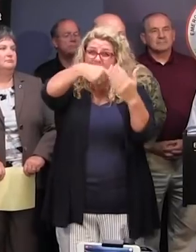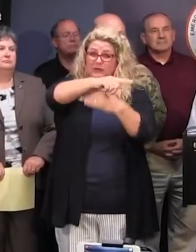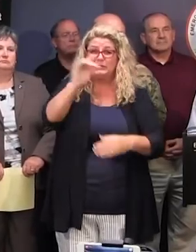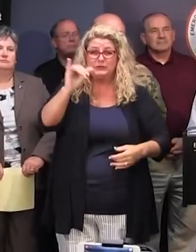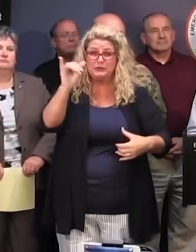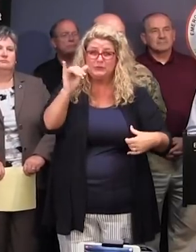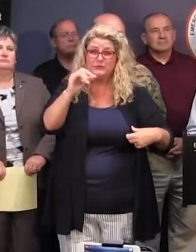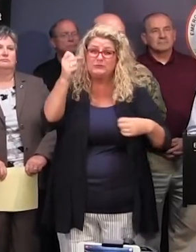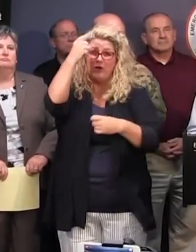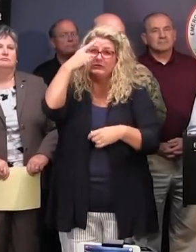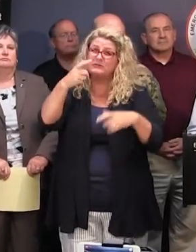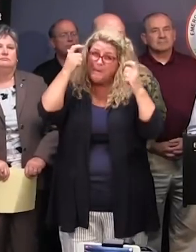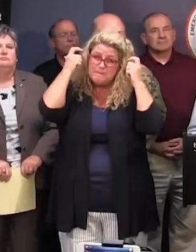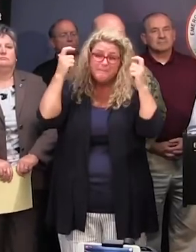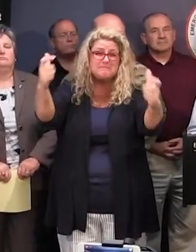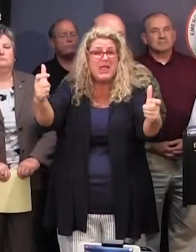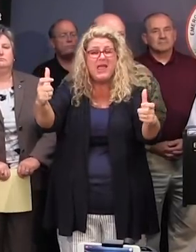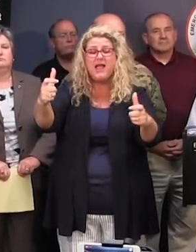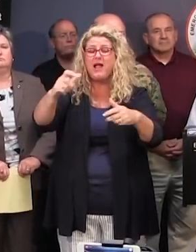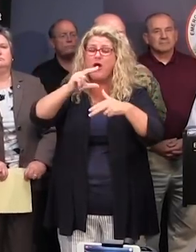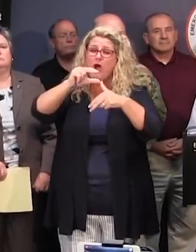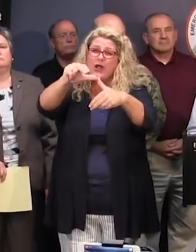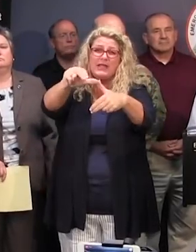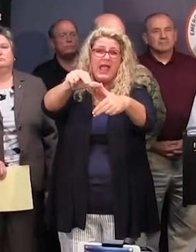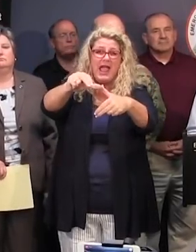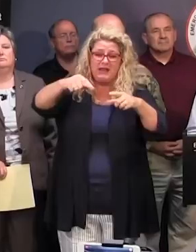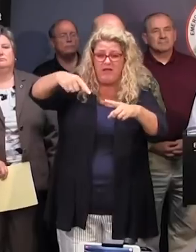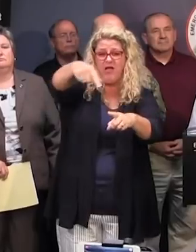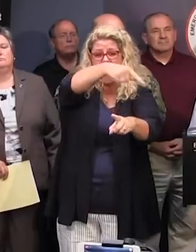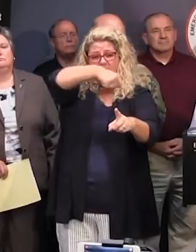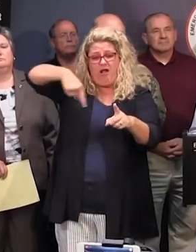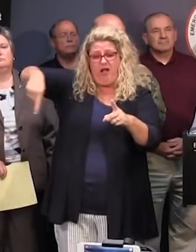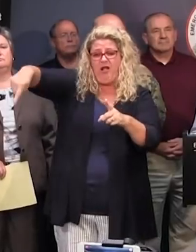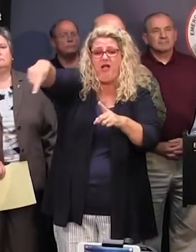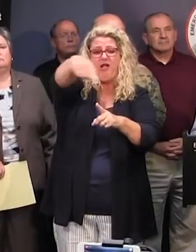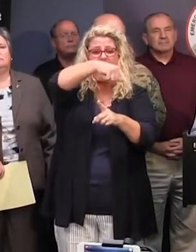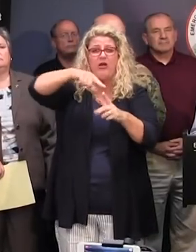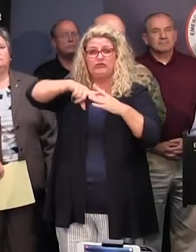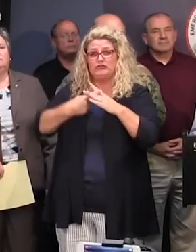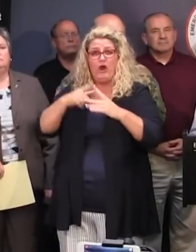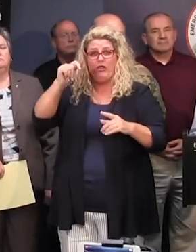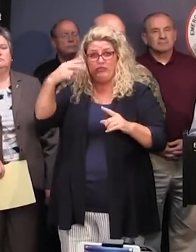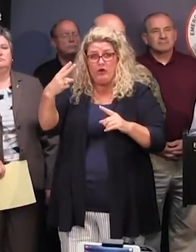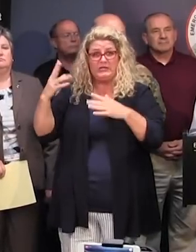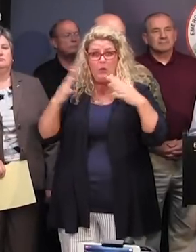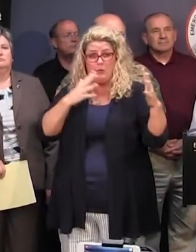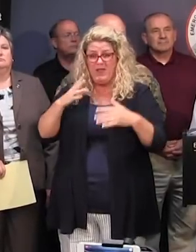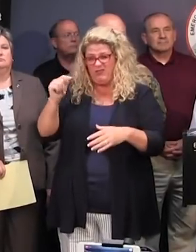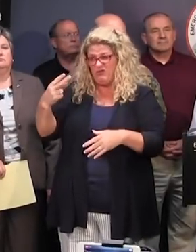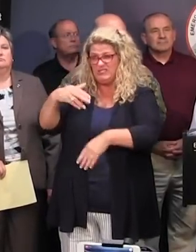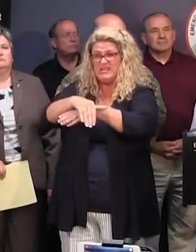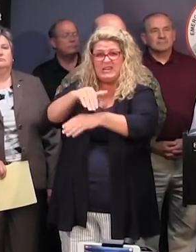is a large hurricane, outer bands could begin to reach portions of the Grand Strand Thursday with tropical storm-force winds beginning Thursday